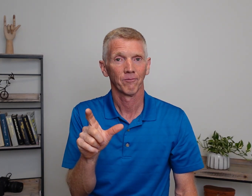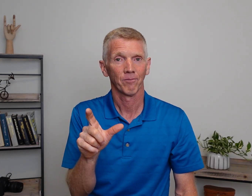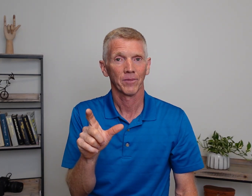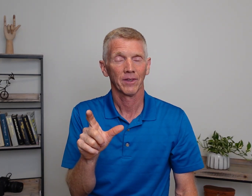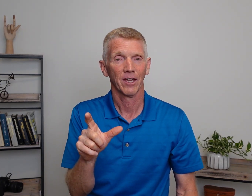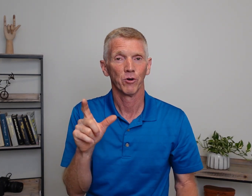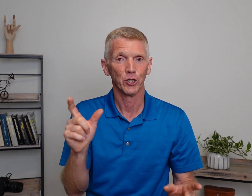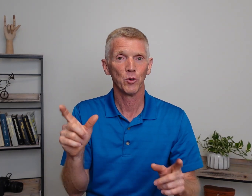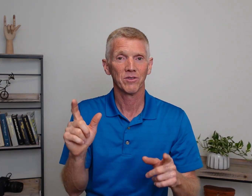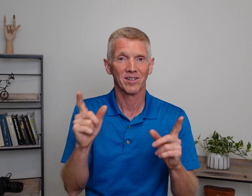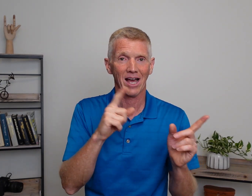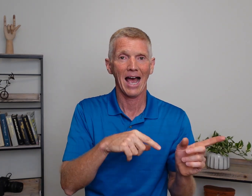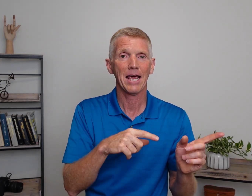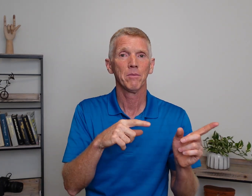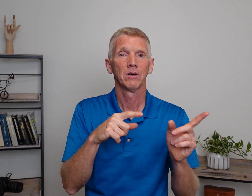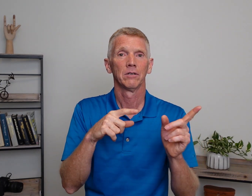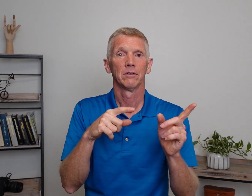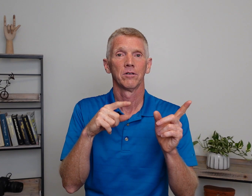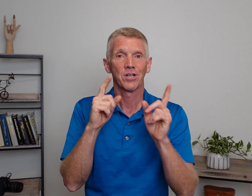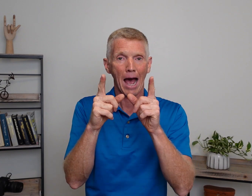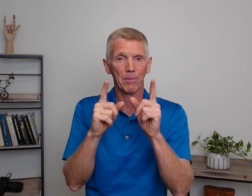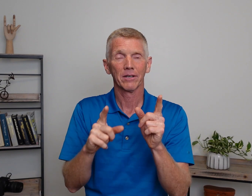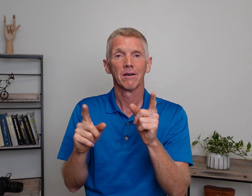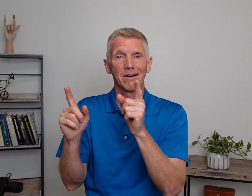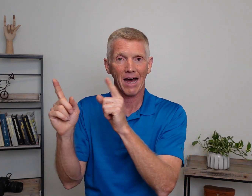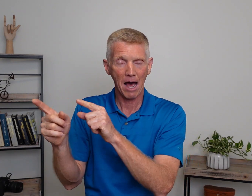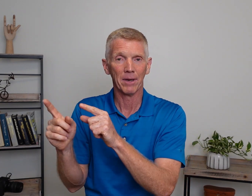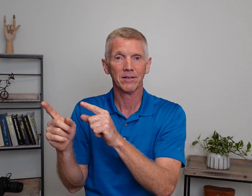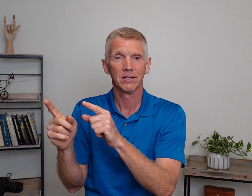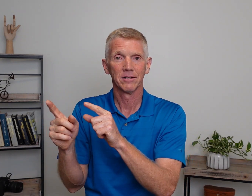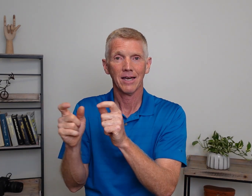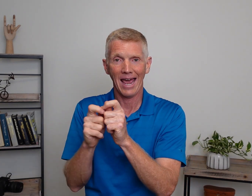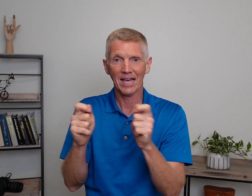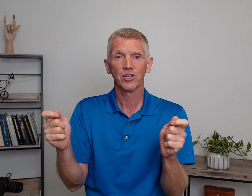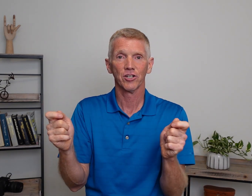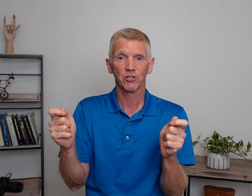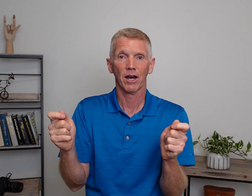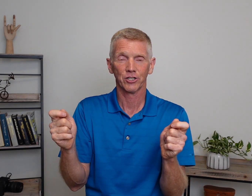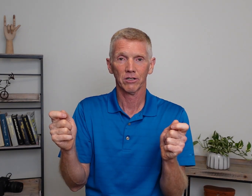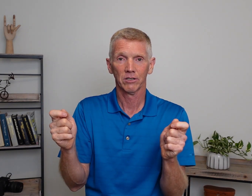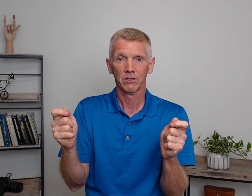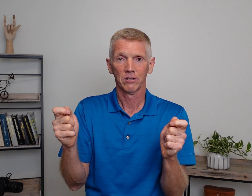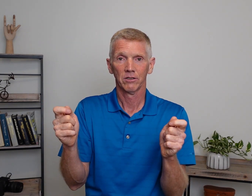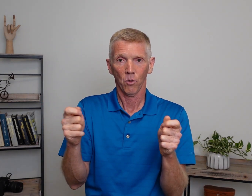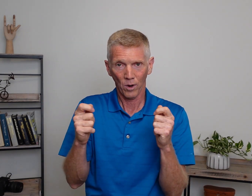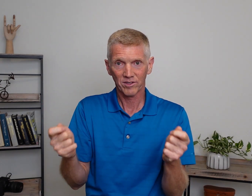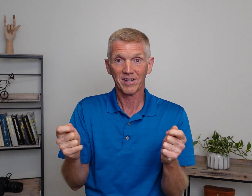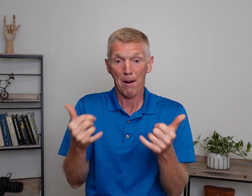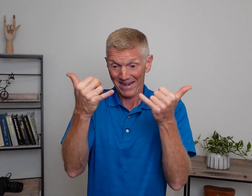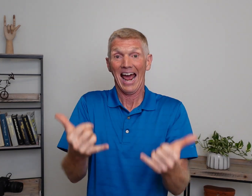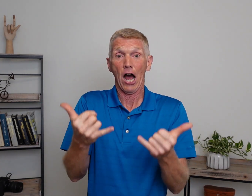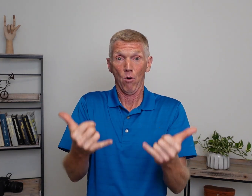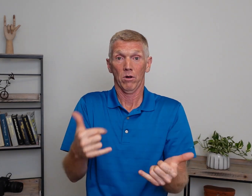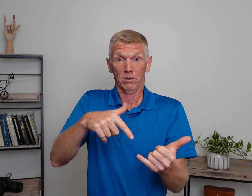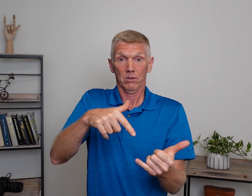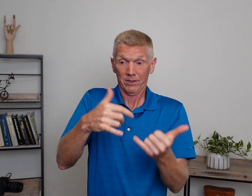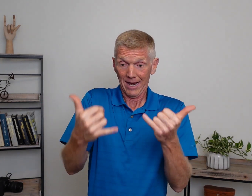If we're using the time, topic, comment, ASL structure, what's the time? Now. Okay?